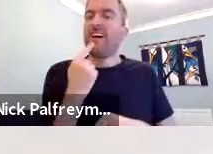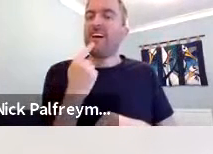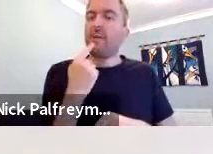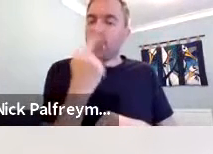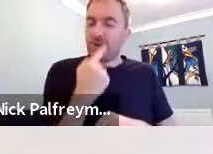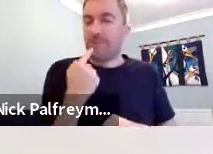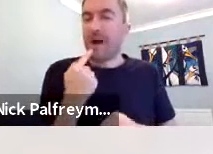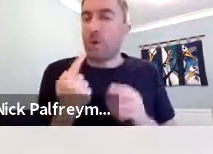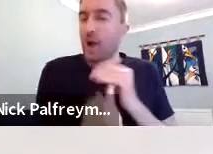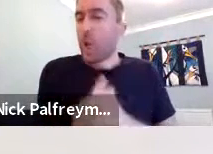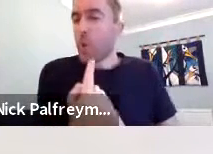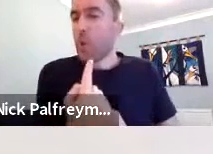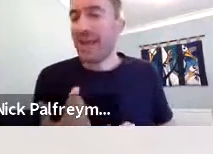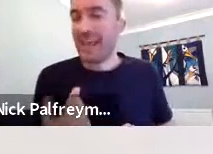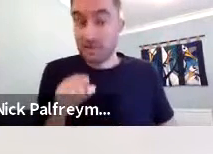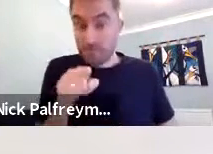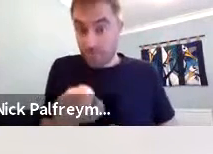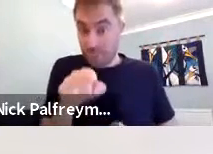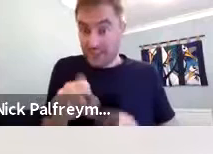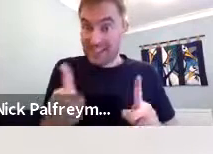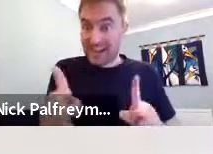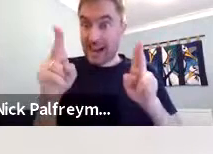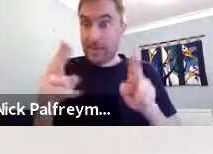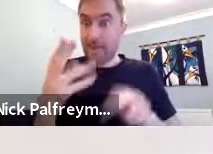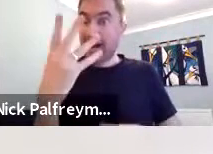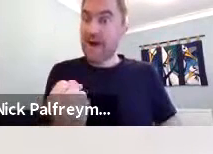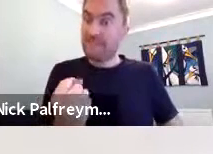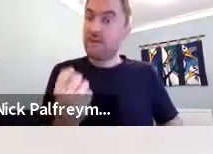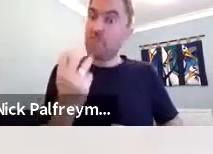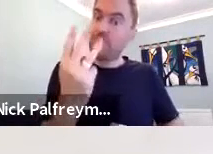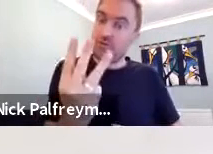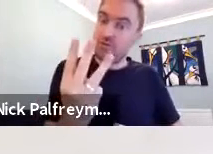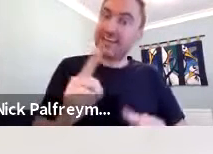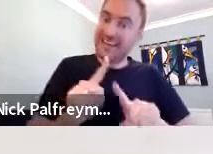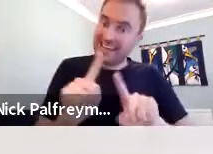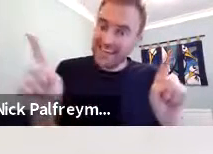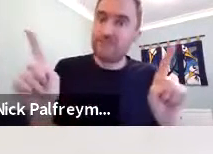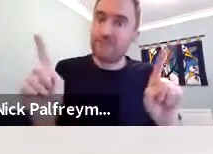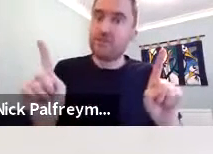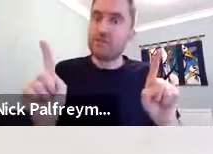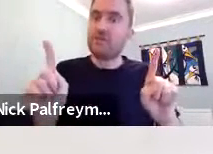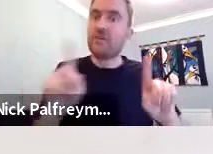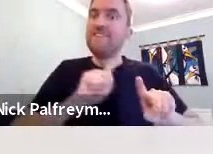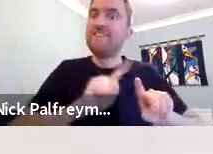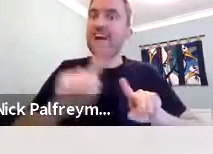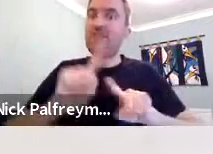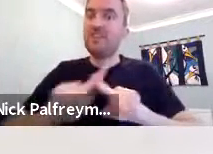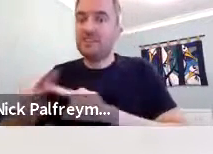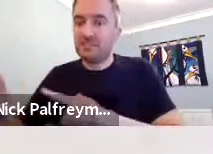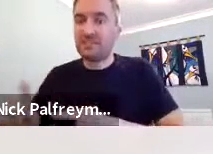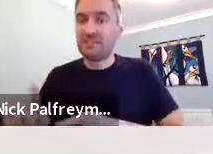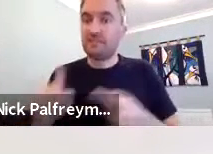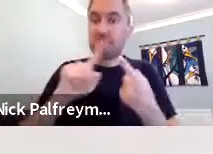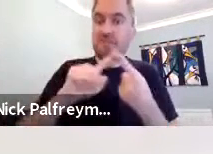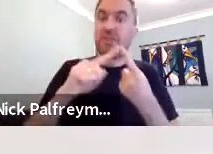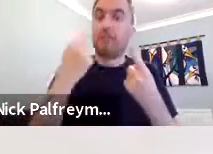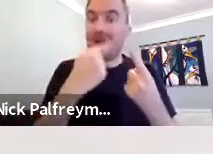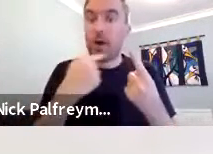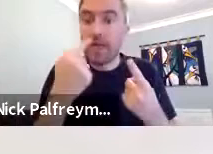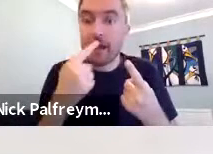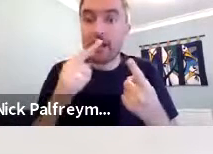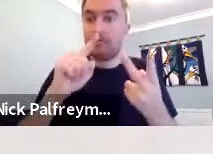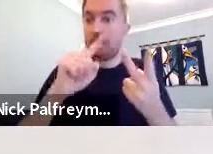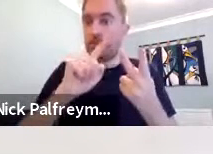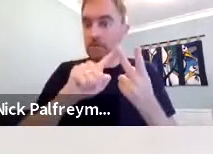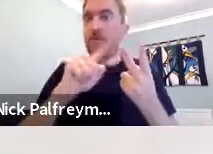So, this clip. If you have a look at the mouthings. There are different